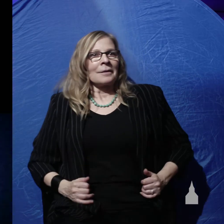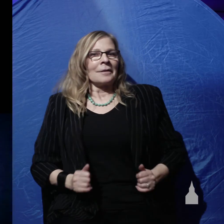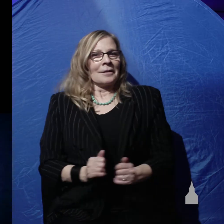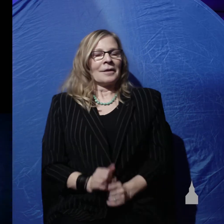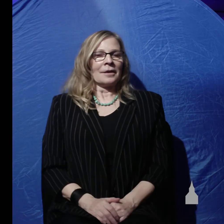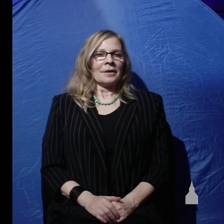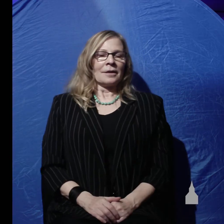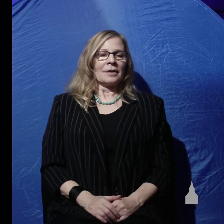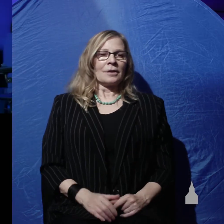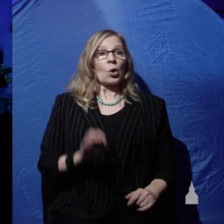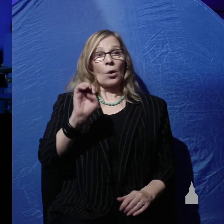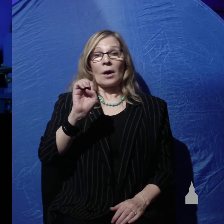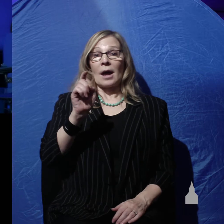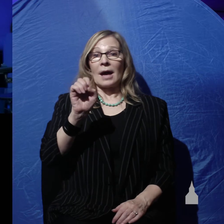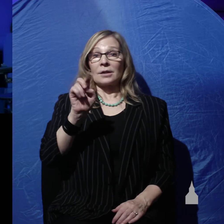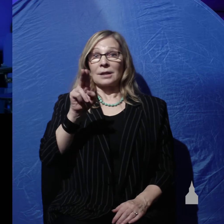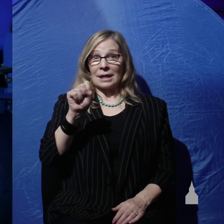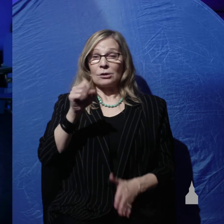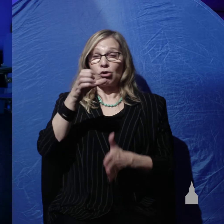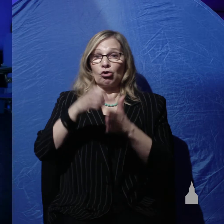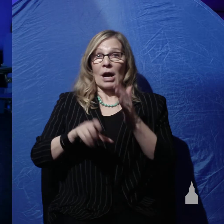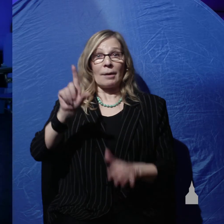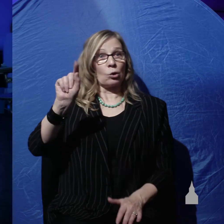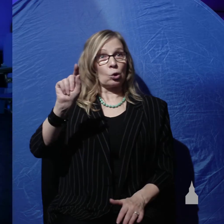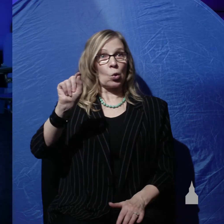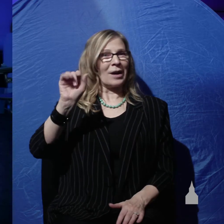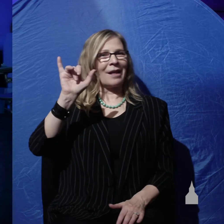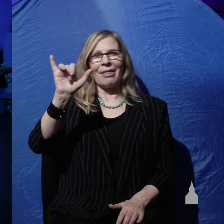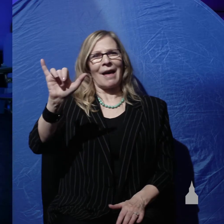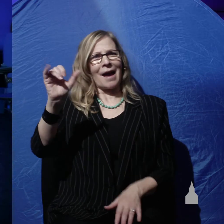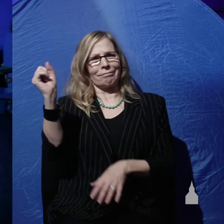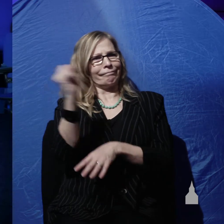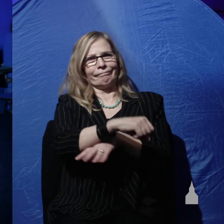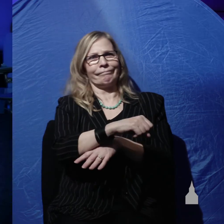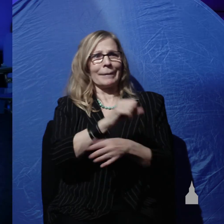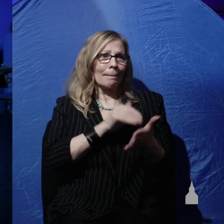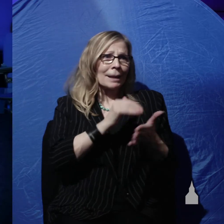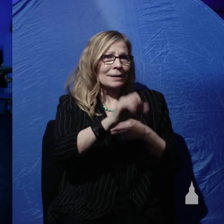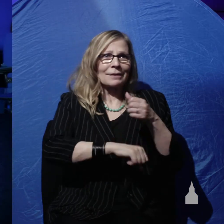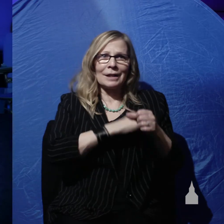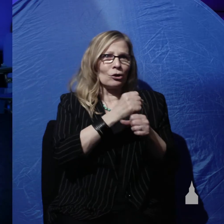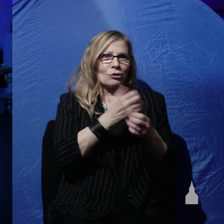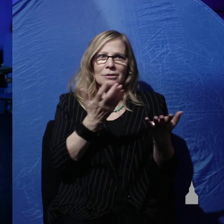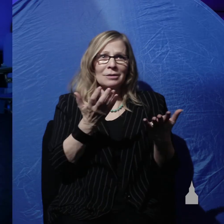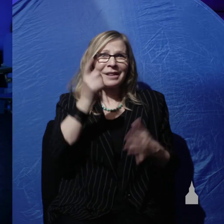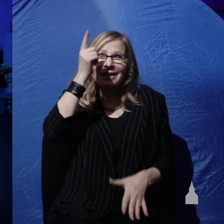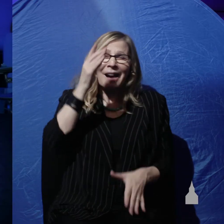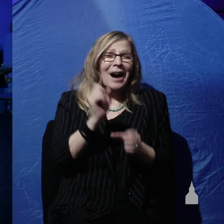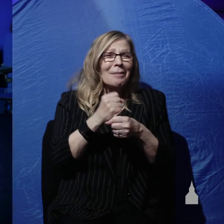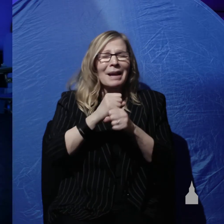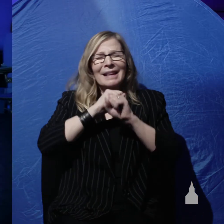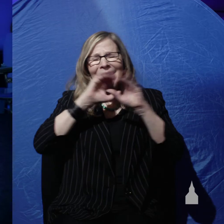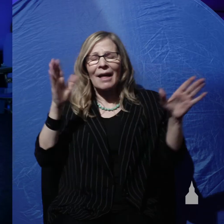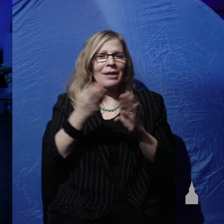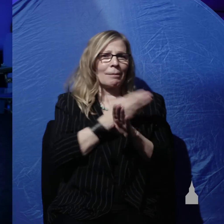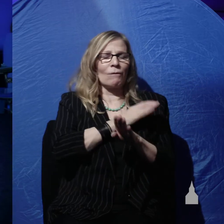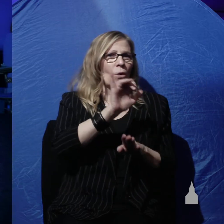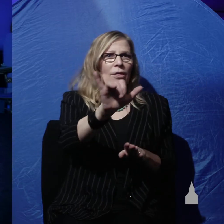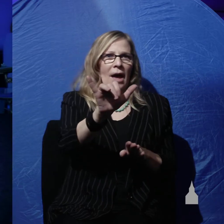So Exodus 20 is a brick wall against millions of years. God didn't make anything before the six days. Day